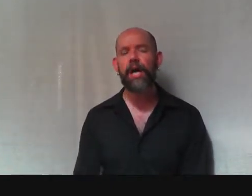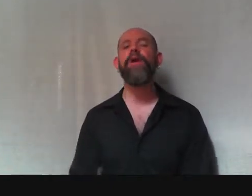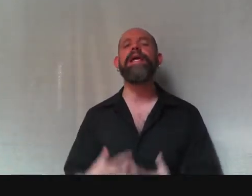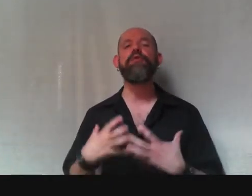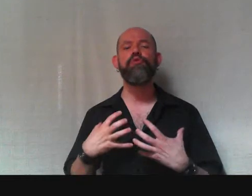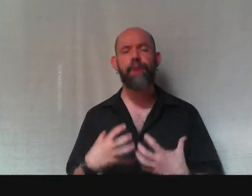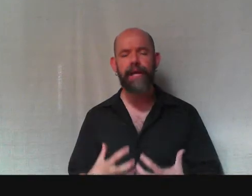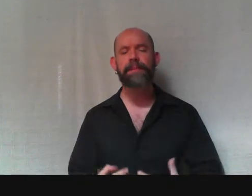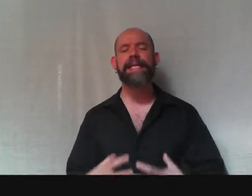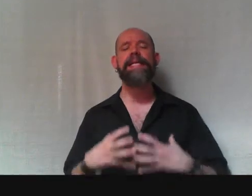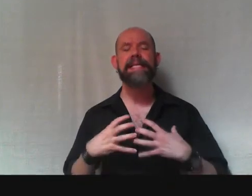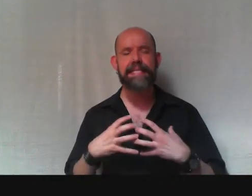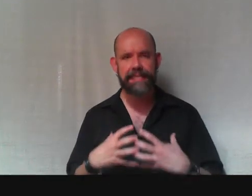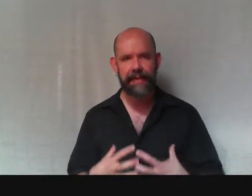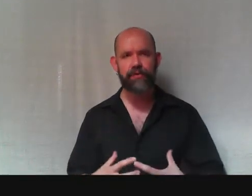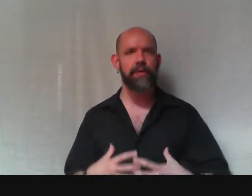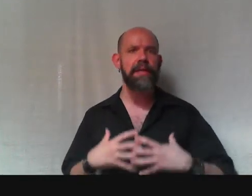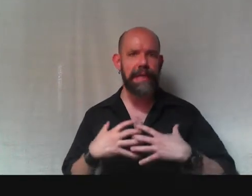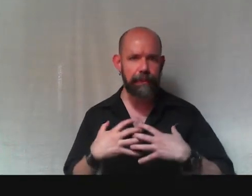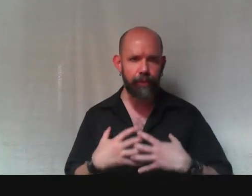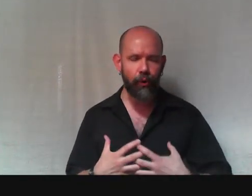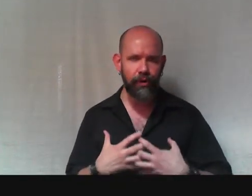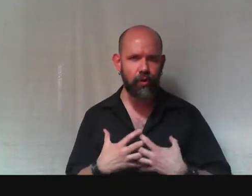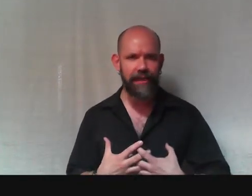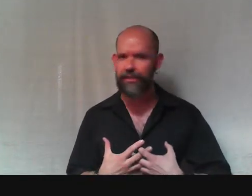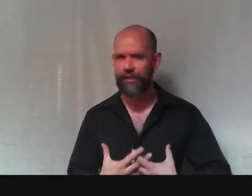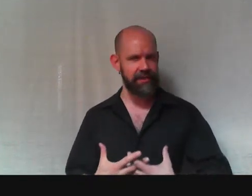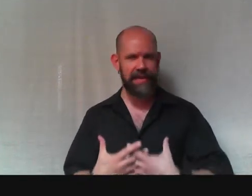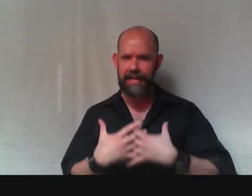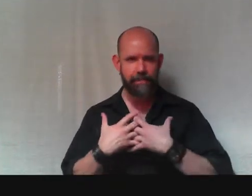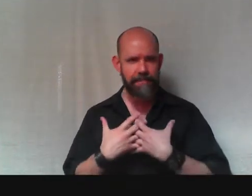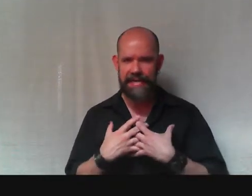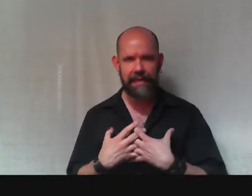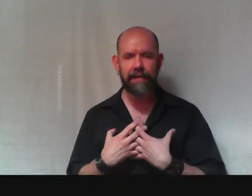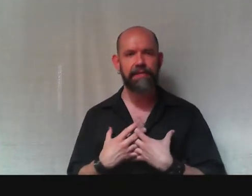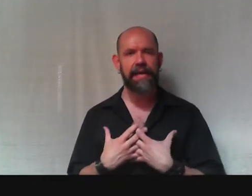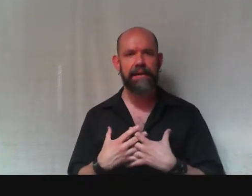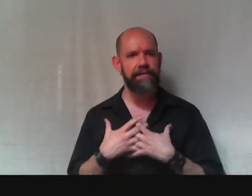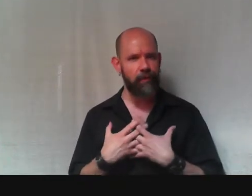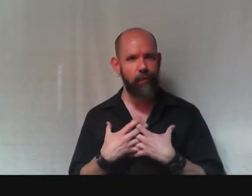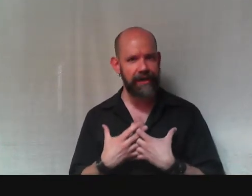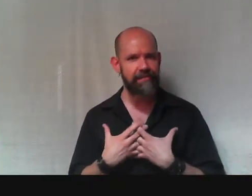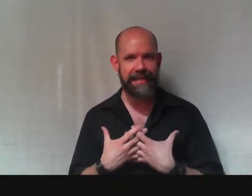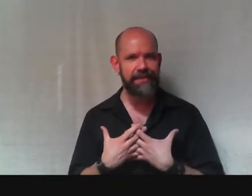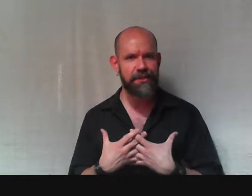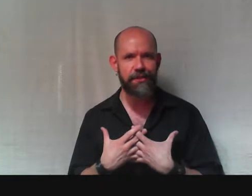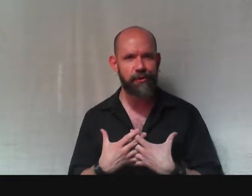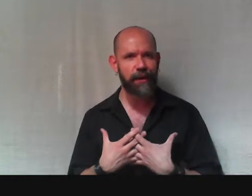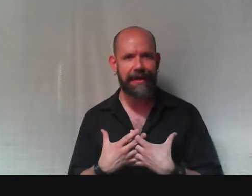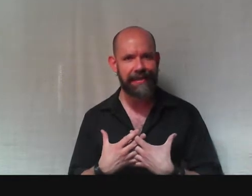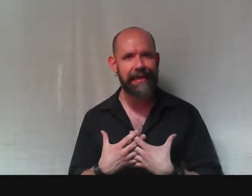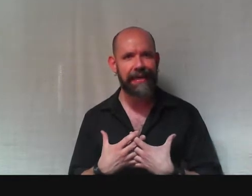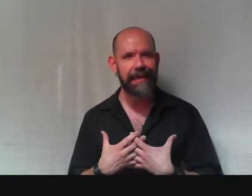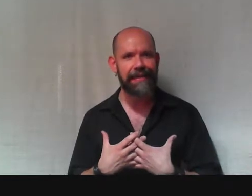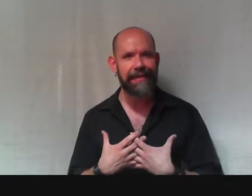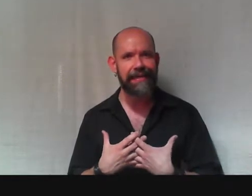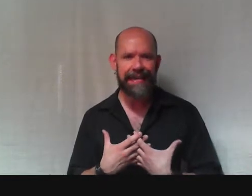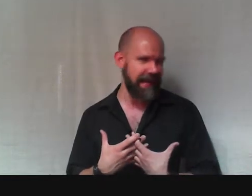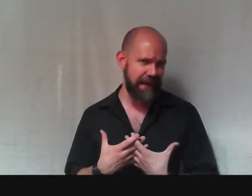are incredibly central, important questions. The meaning of life and what it means to do the right thing. And